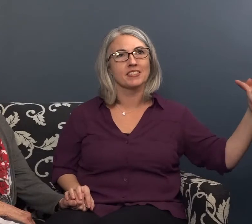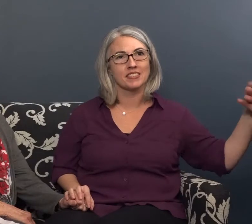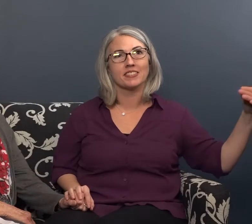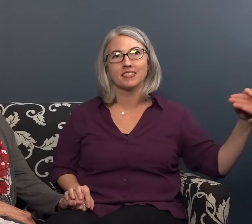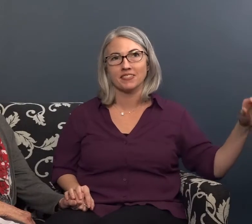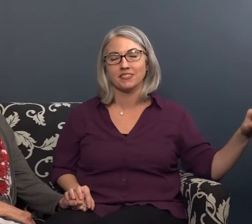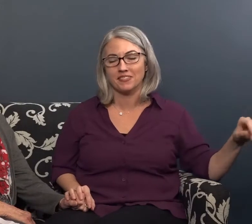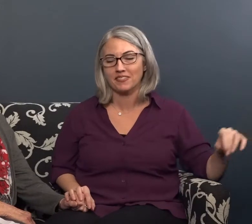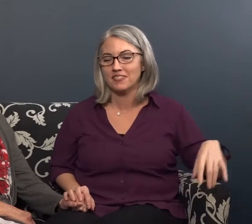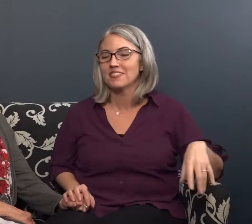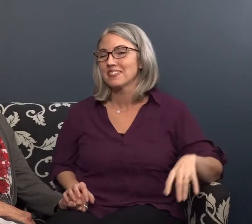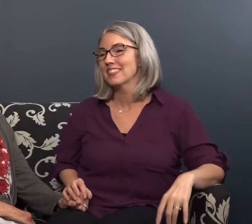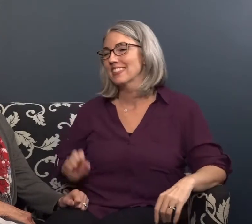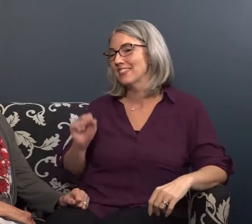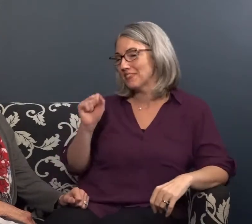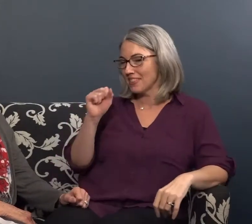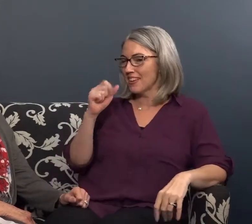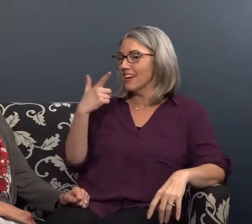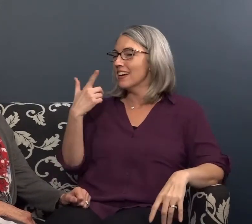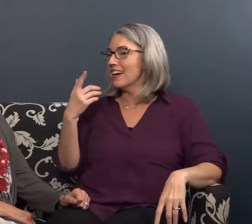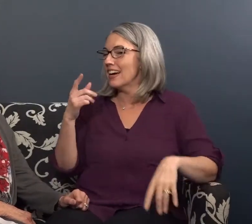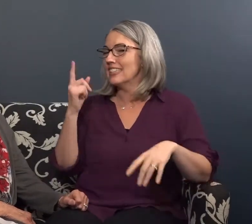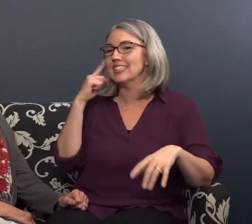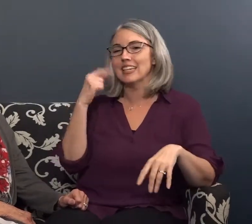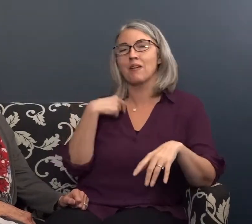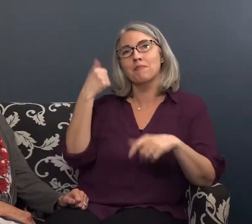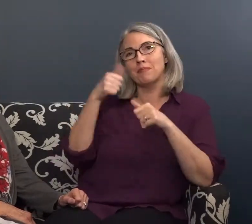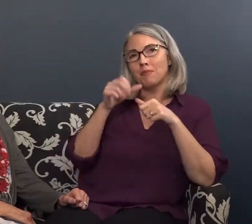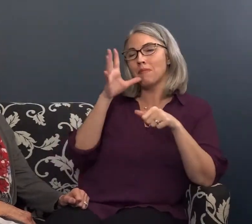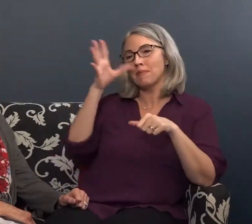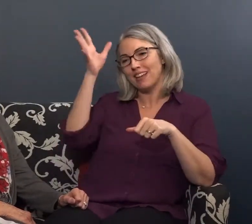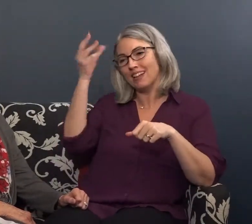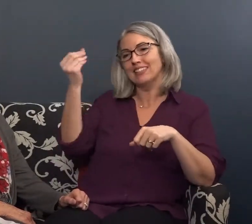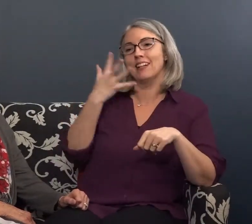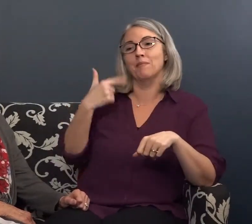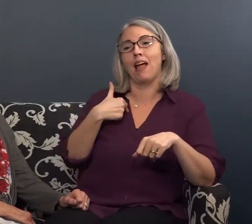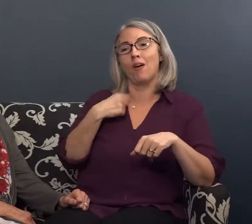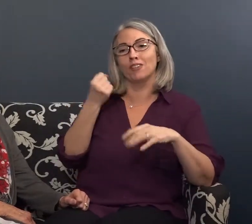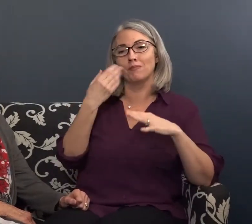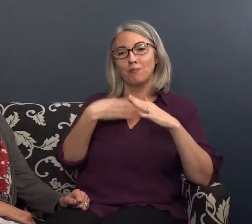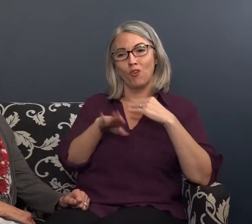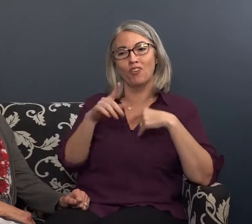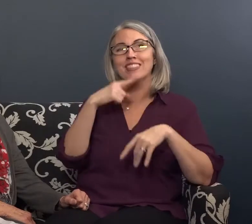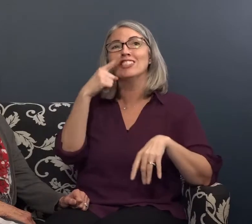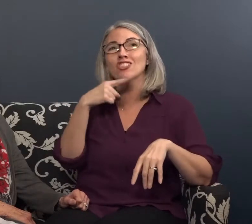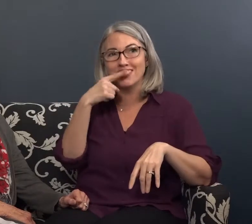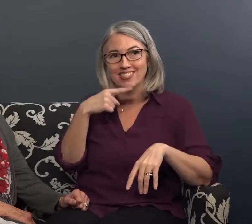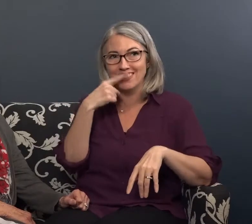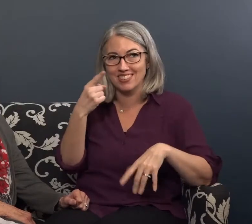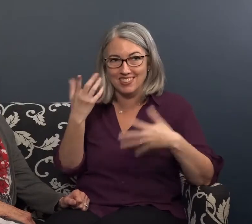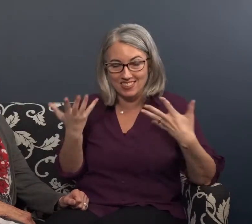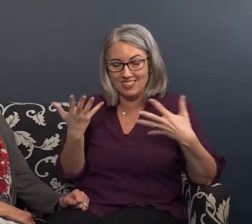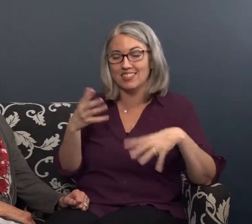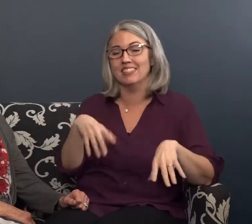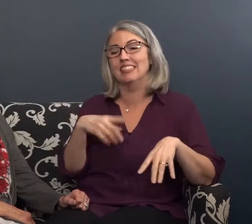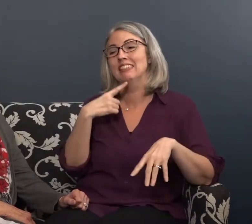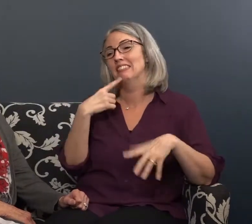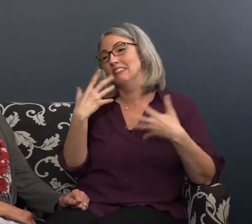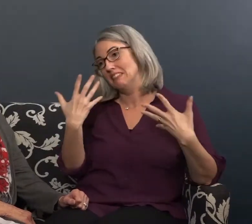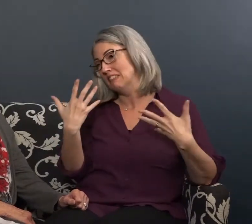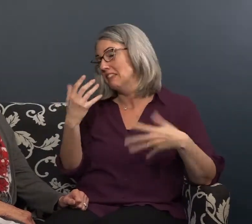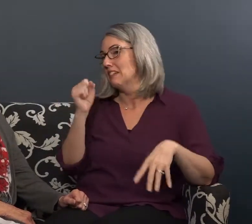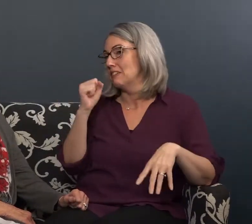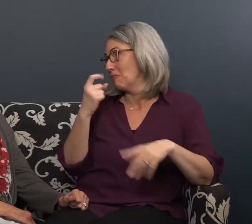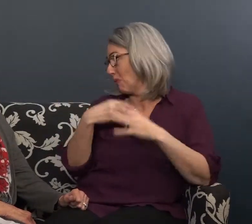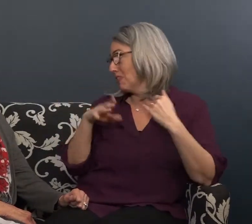well yeah I remember my parents telling me that I was born hearing